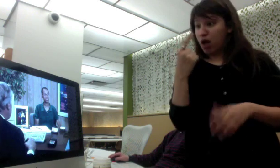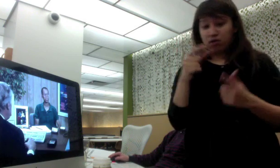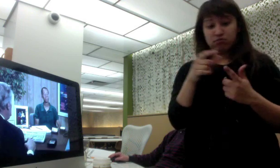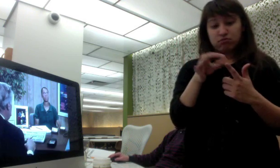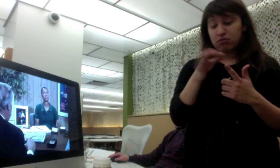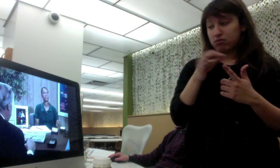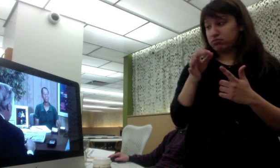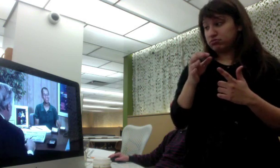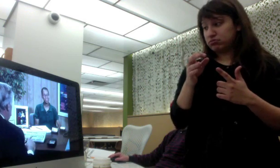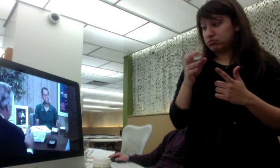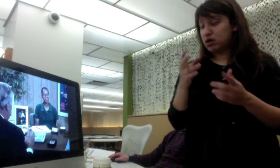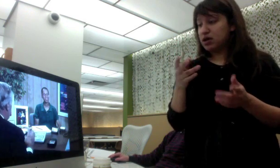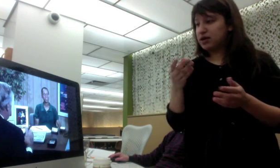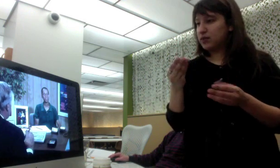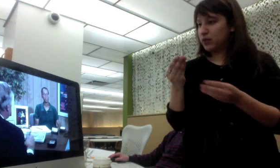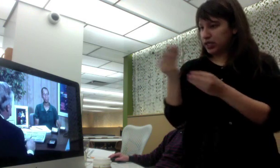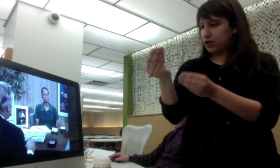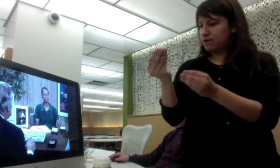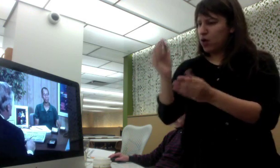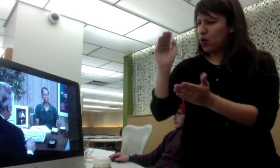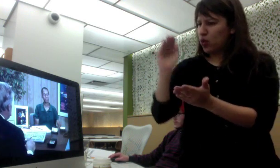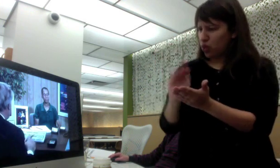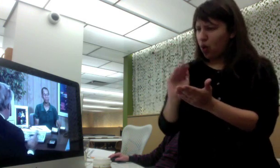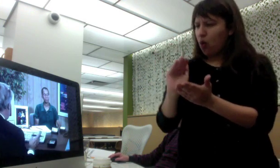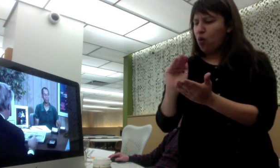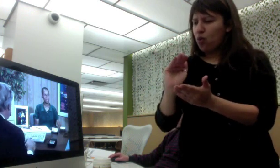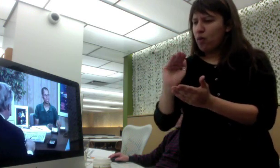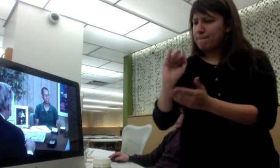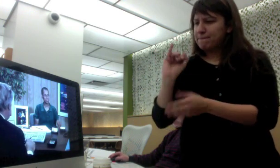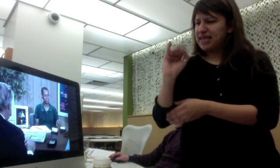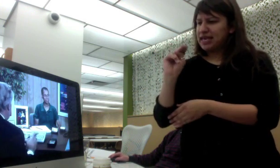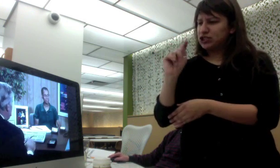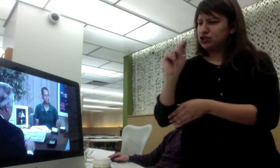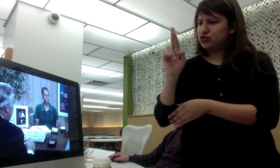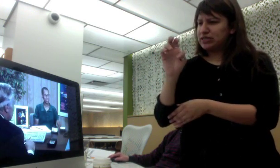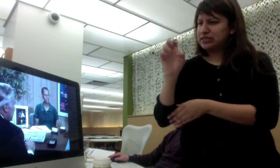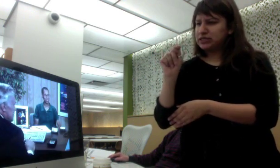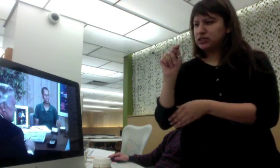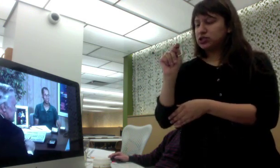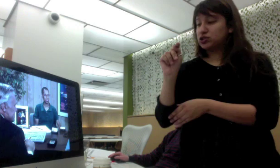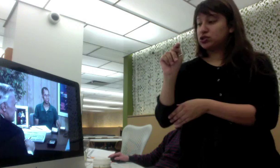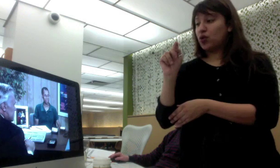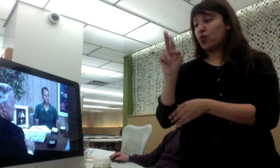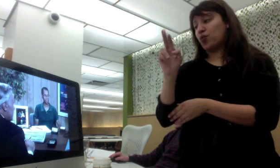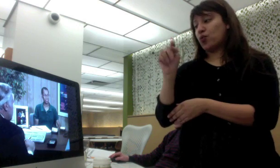market interest rate for a first-time home buyer. Have they paid?